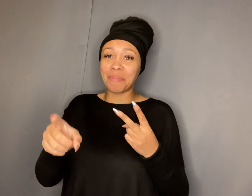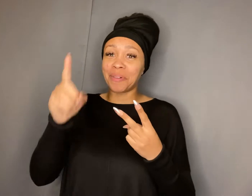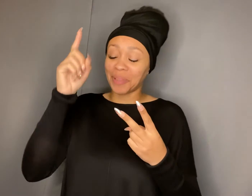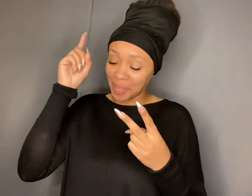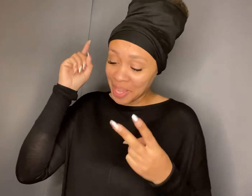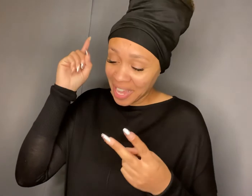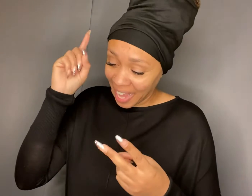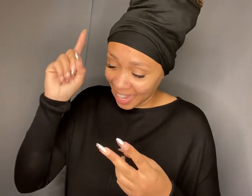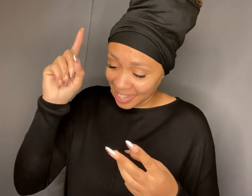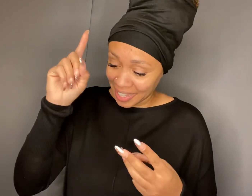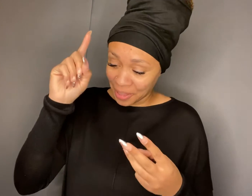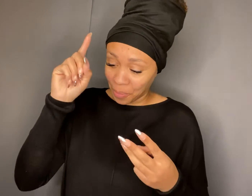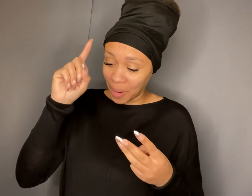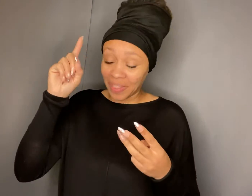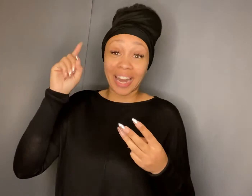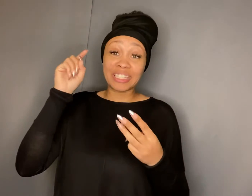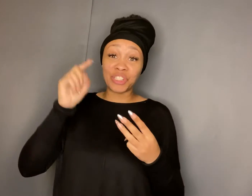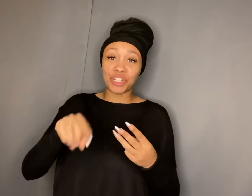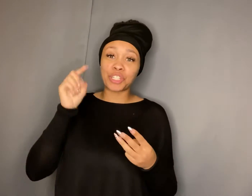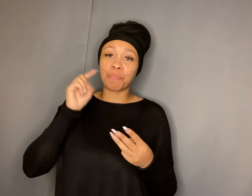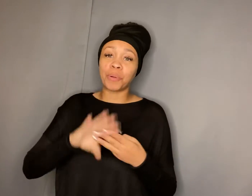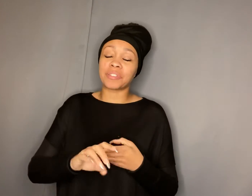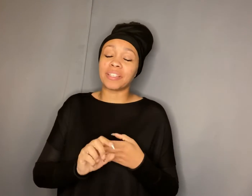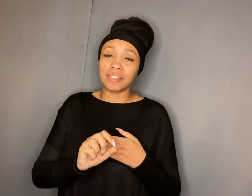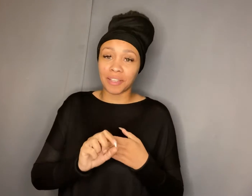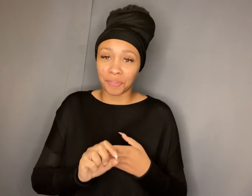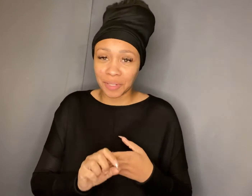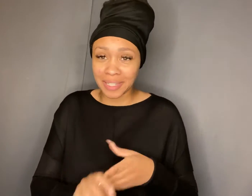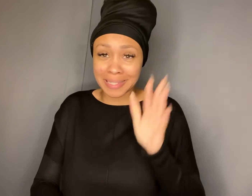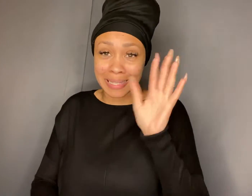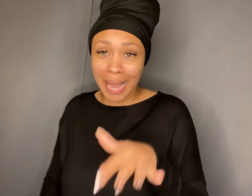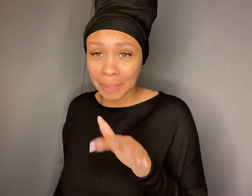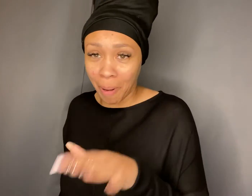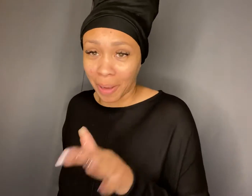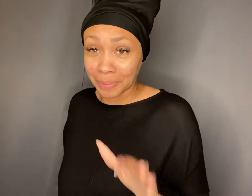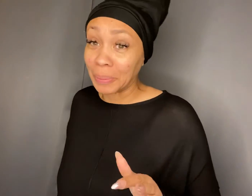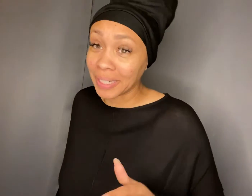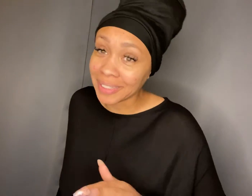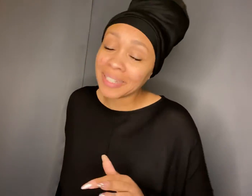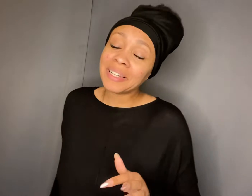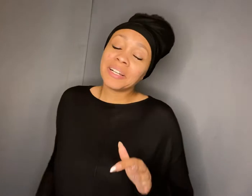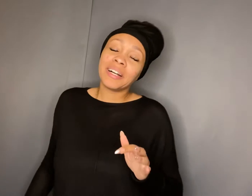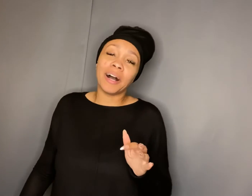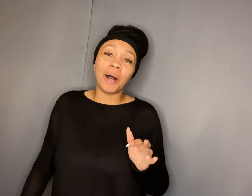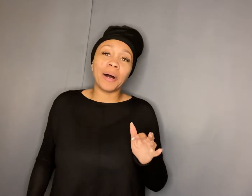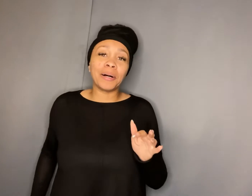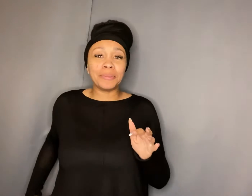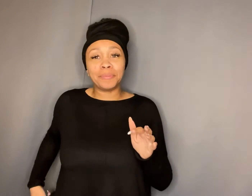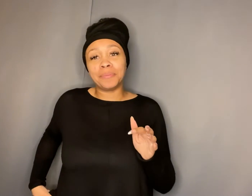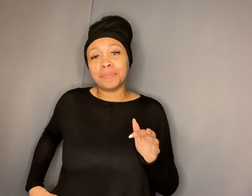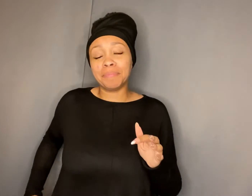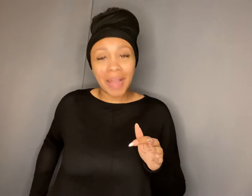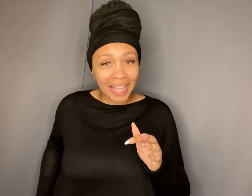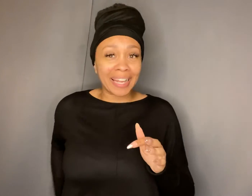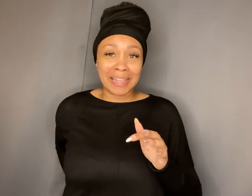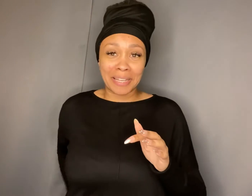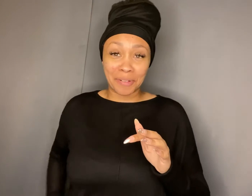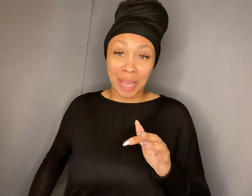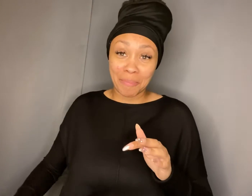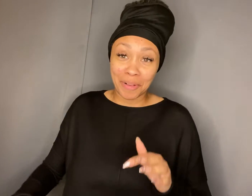of it and then the one that i just posted difference it's the dolly parton one um man i can't think of the name of